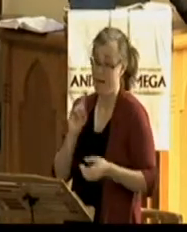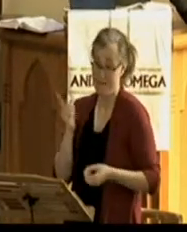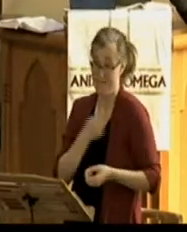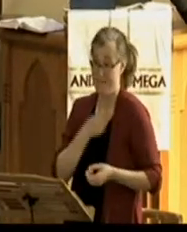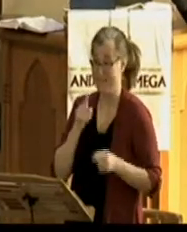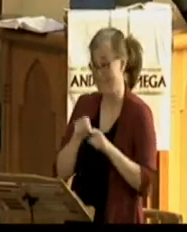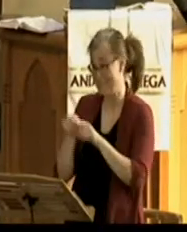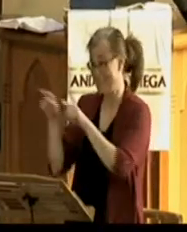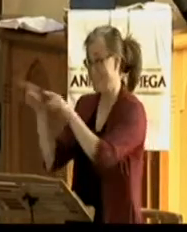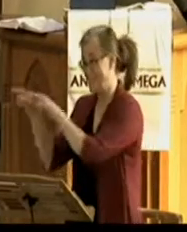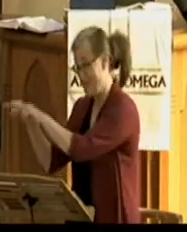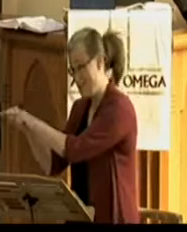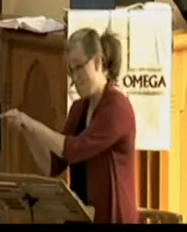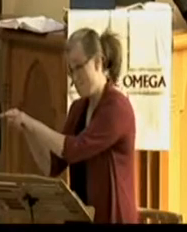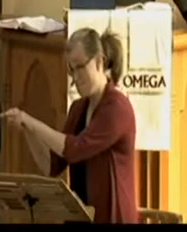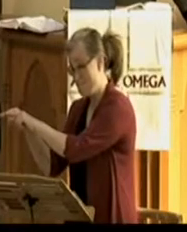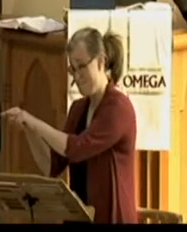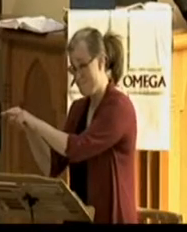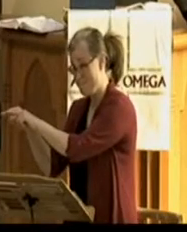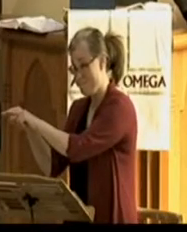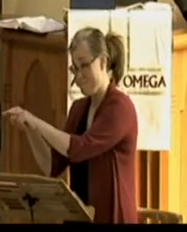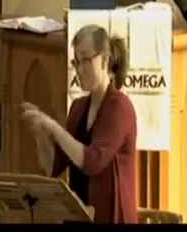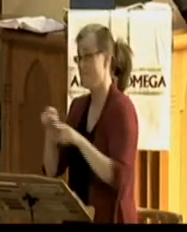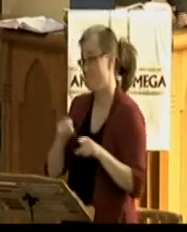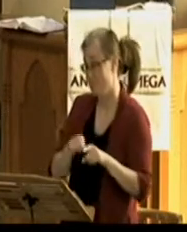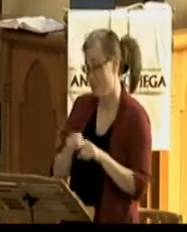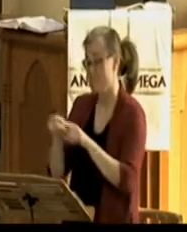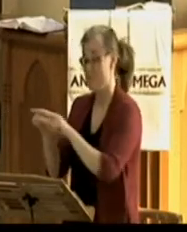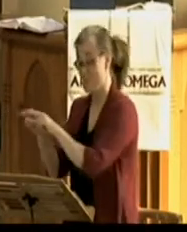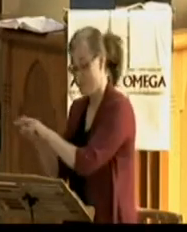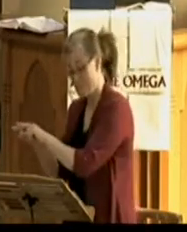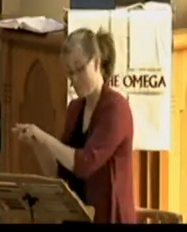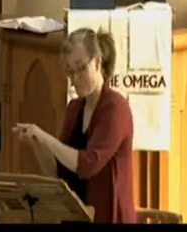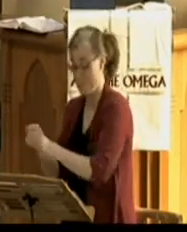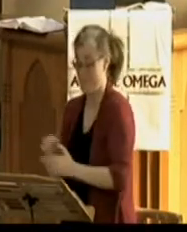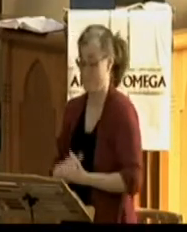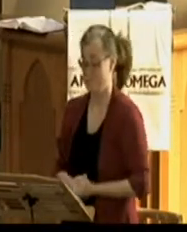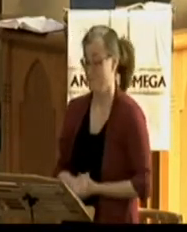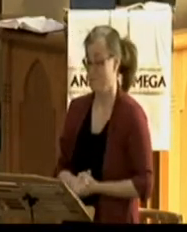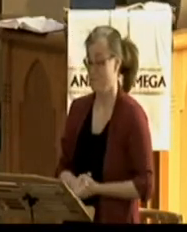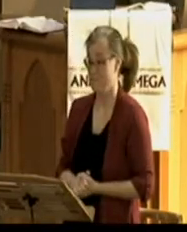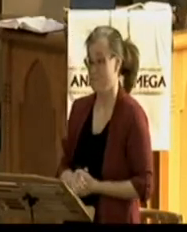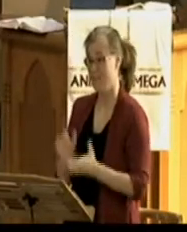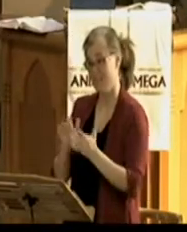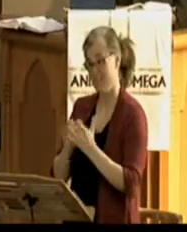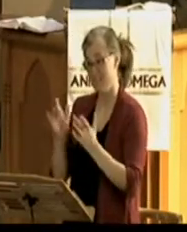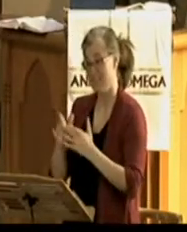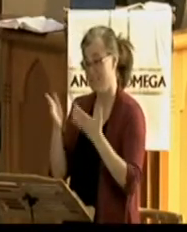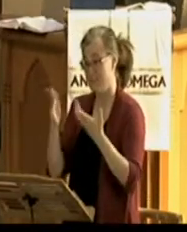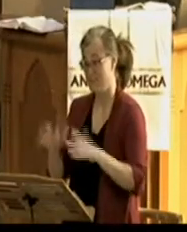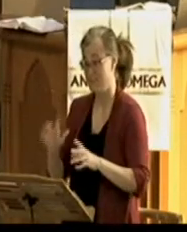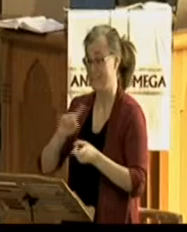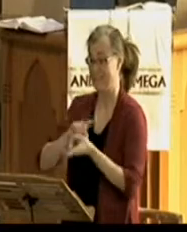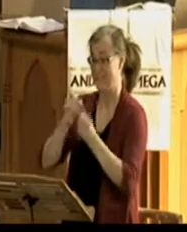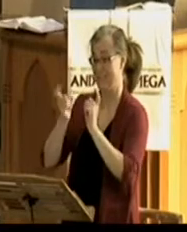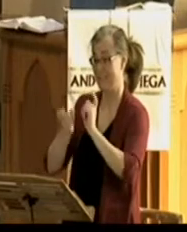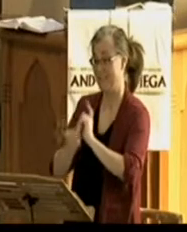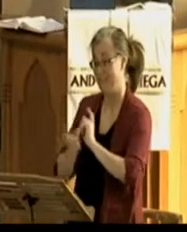This is a man that Jesus brought from fear to faith, calling him not to doubt, but